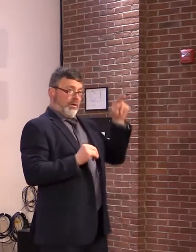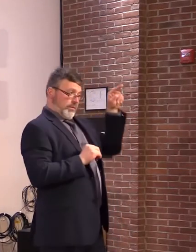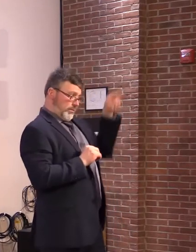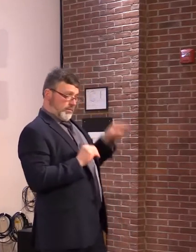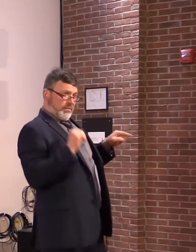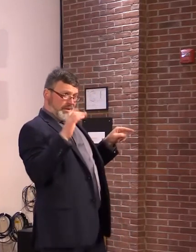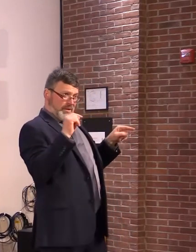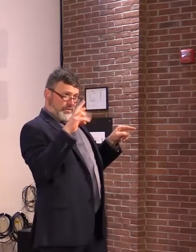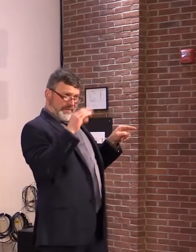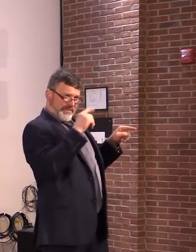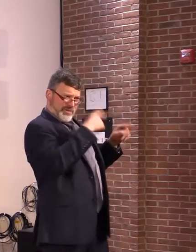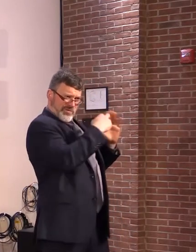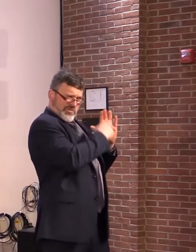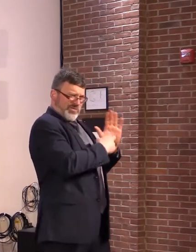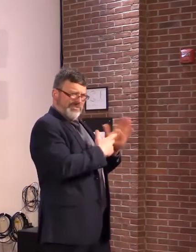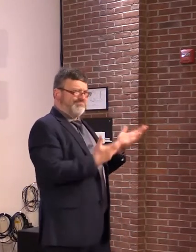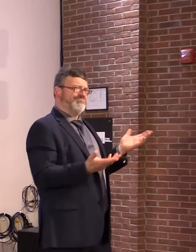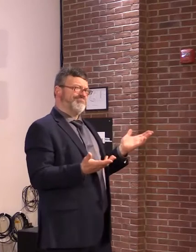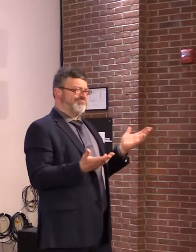package.